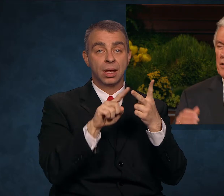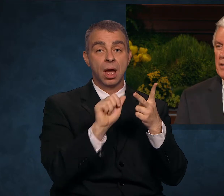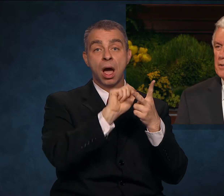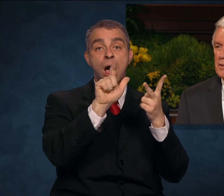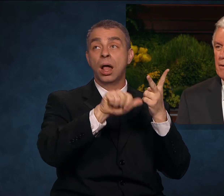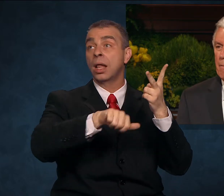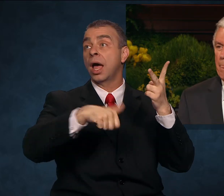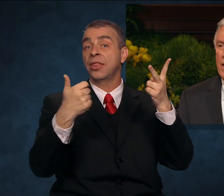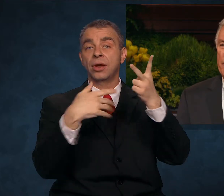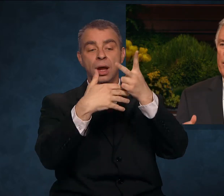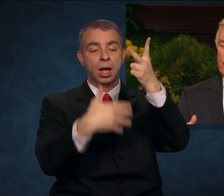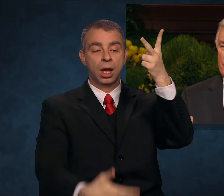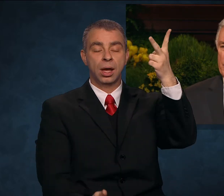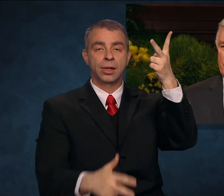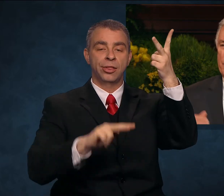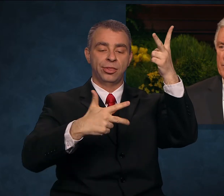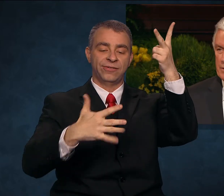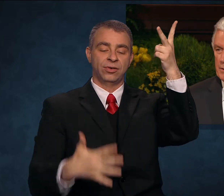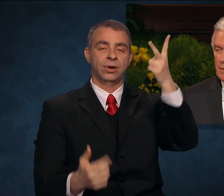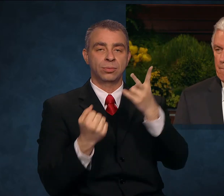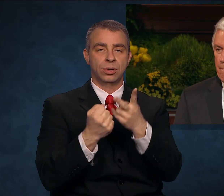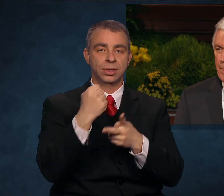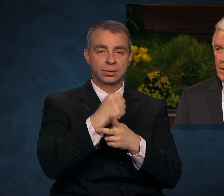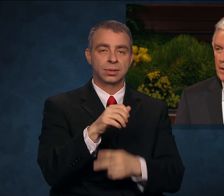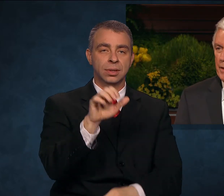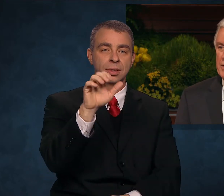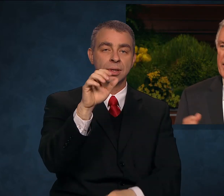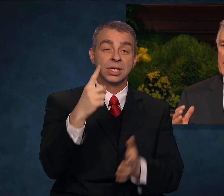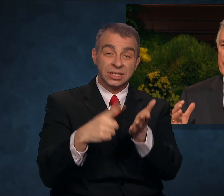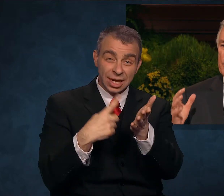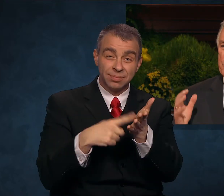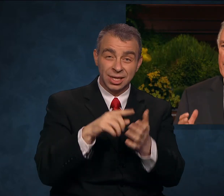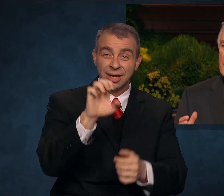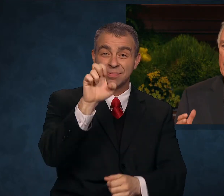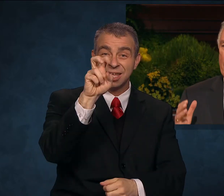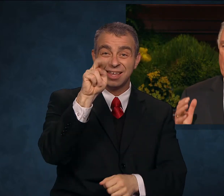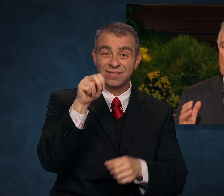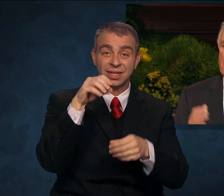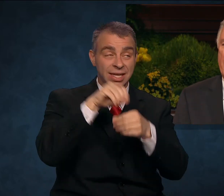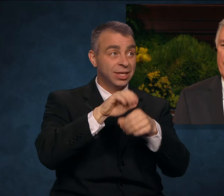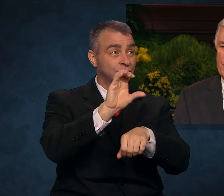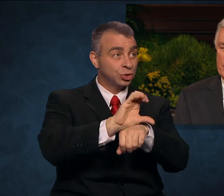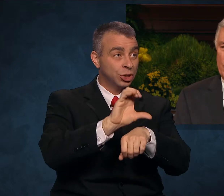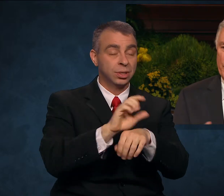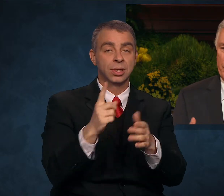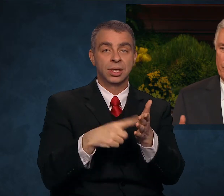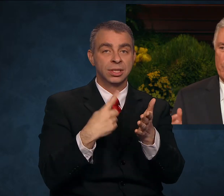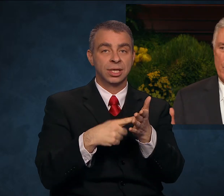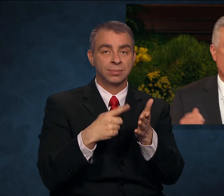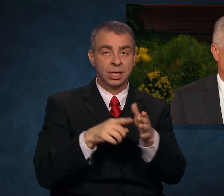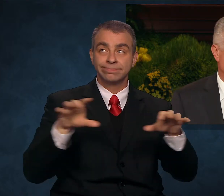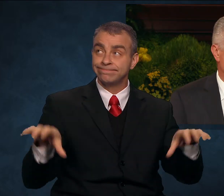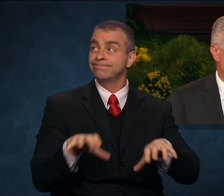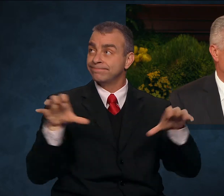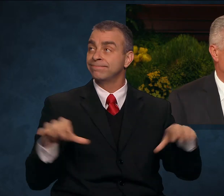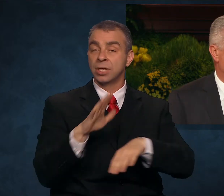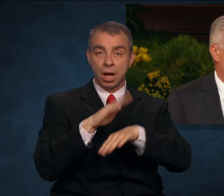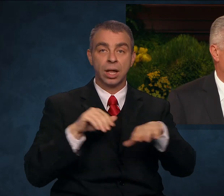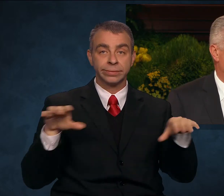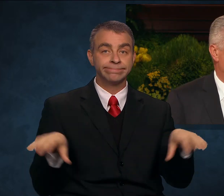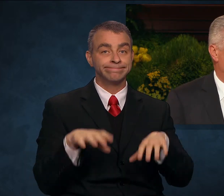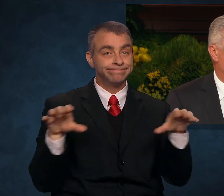priorities. Even in Church service, it is easy to spend a lot of time just going through the motions